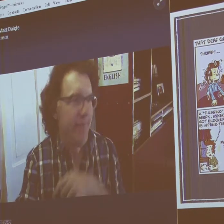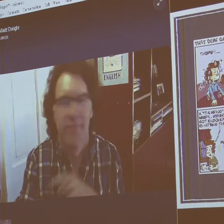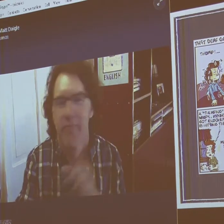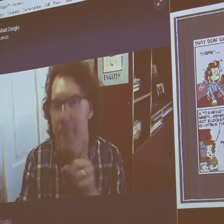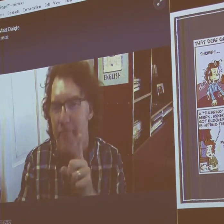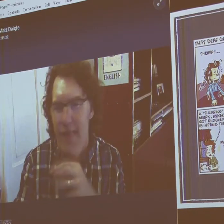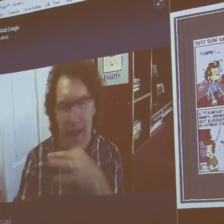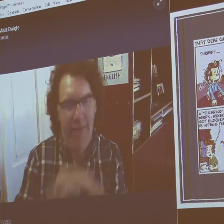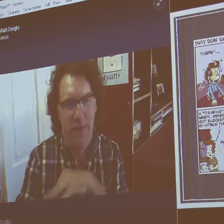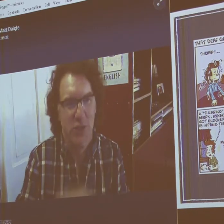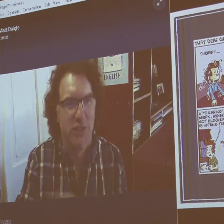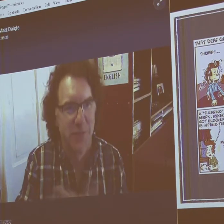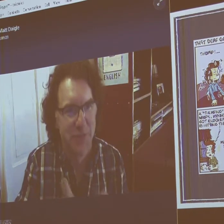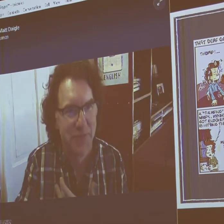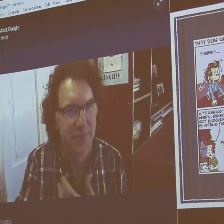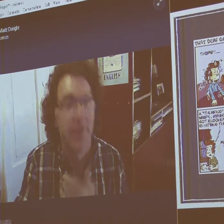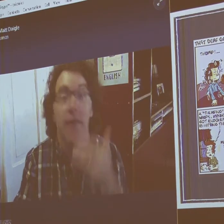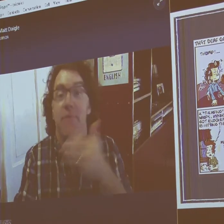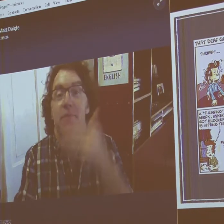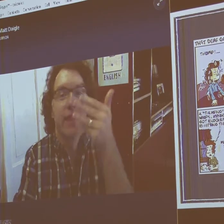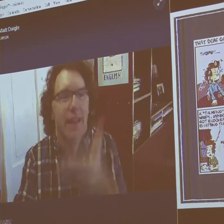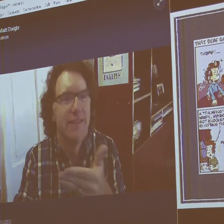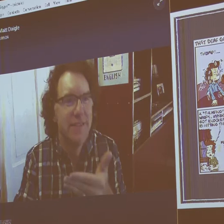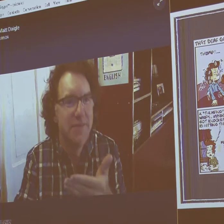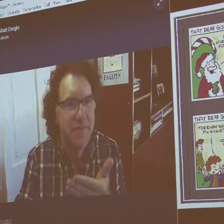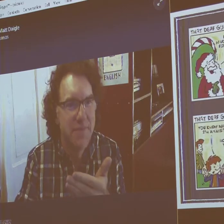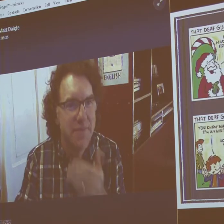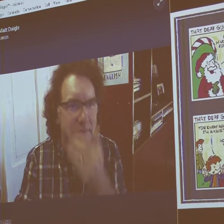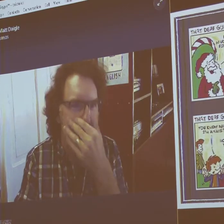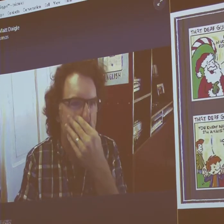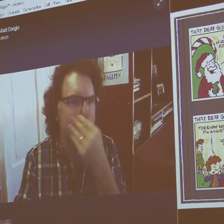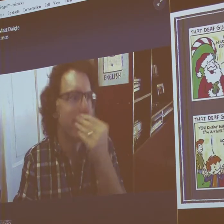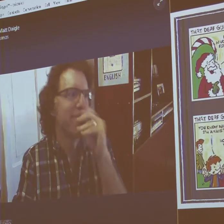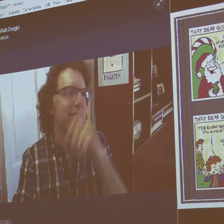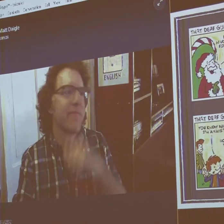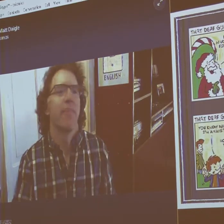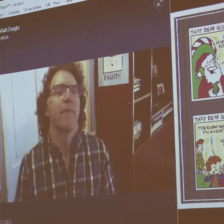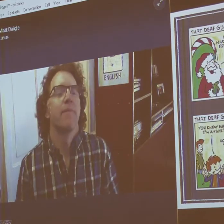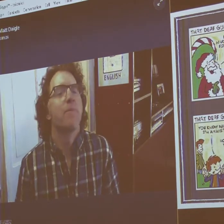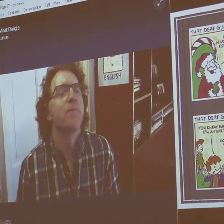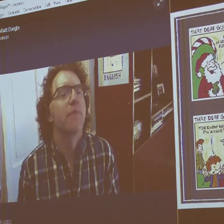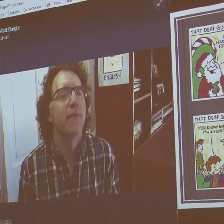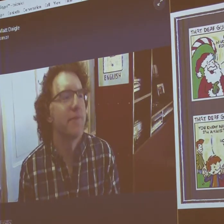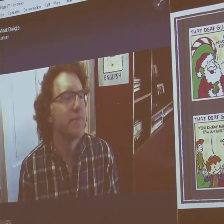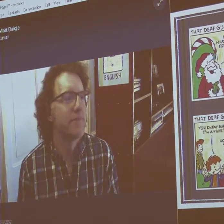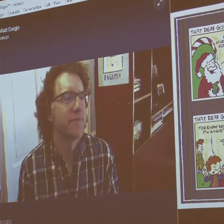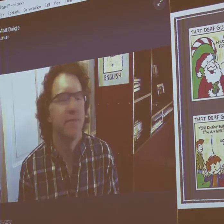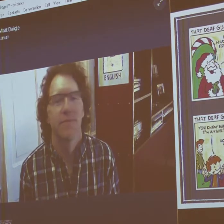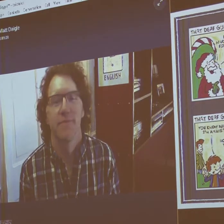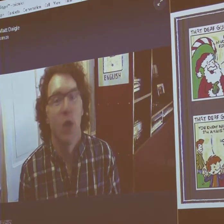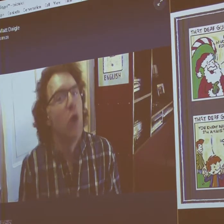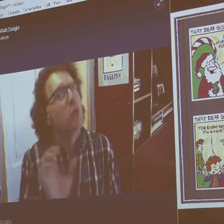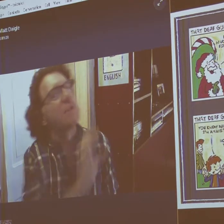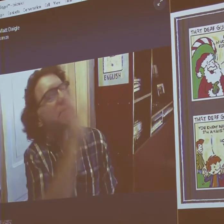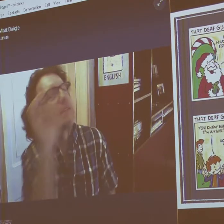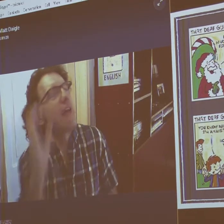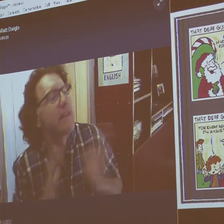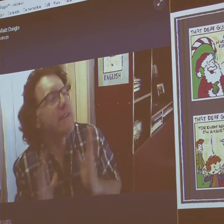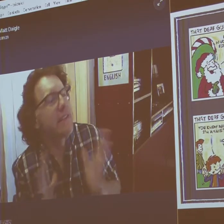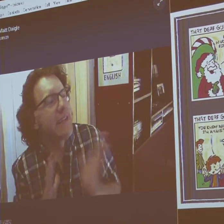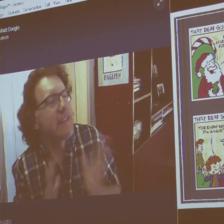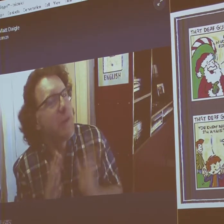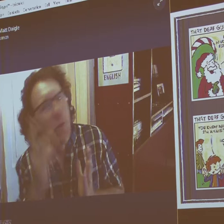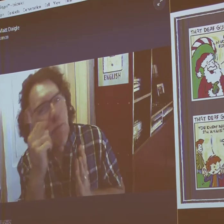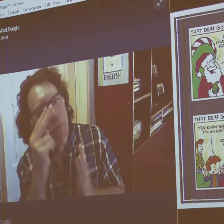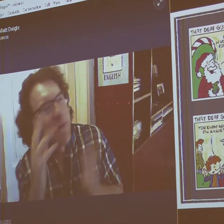That's one of advantages of being deaf, is you have a real, great sense of feeling things. Okay, so I'll let you read the next